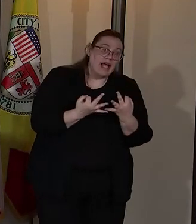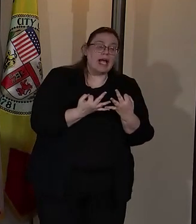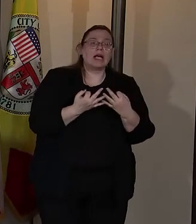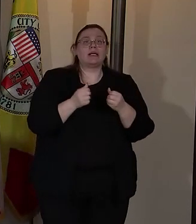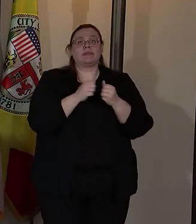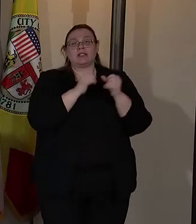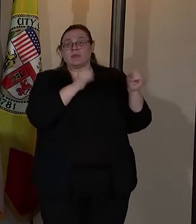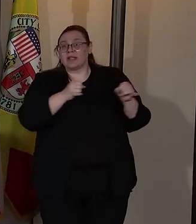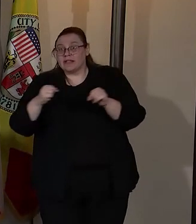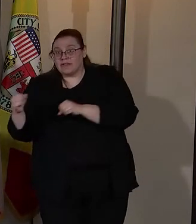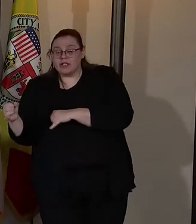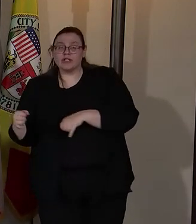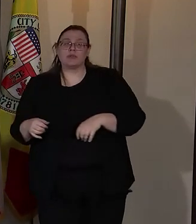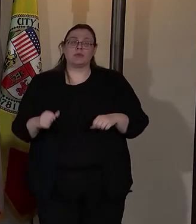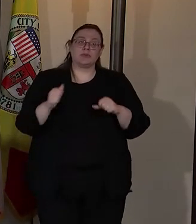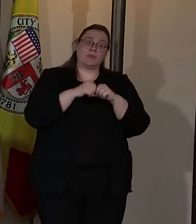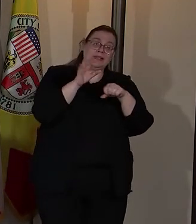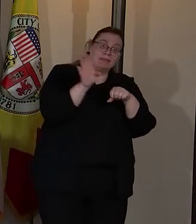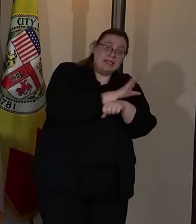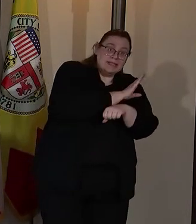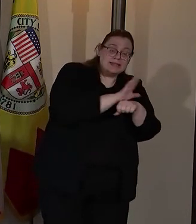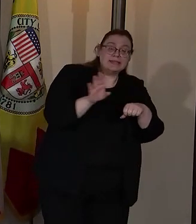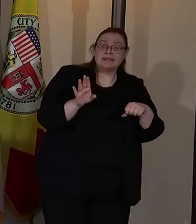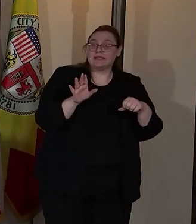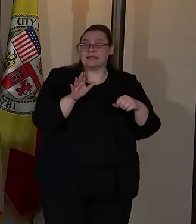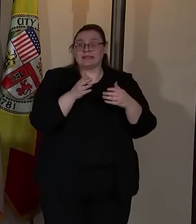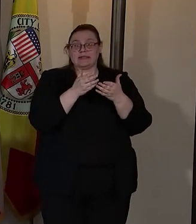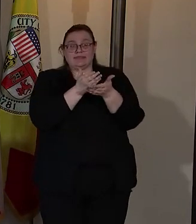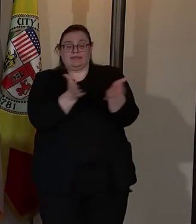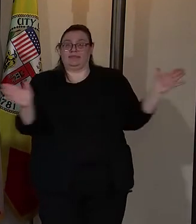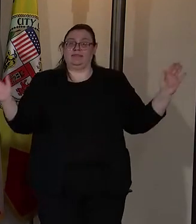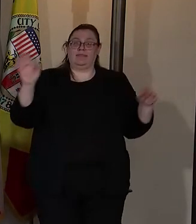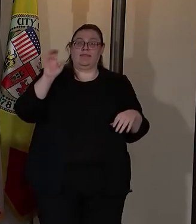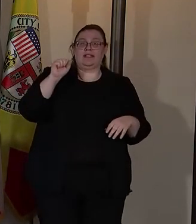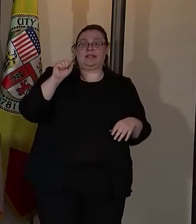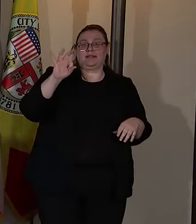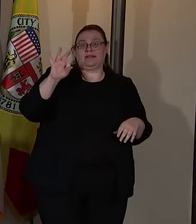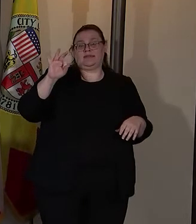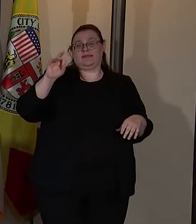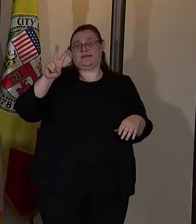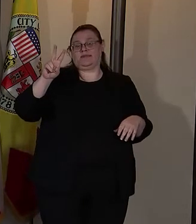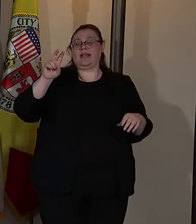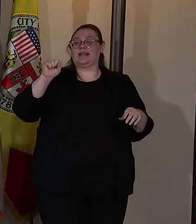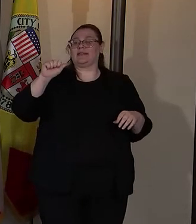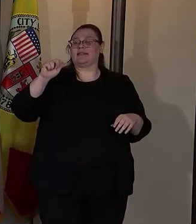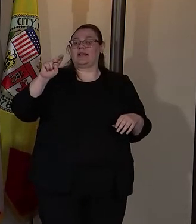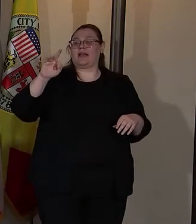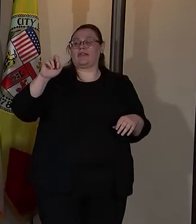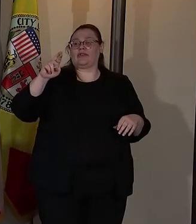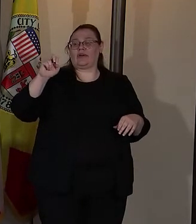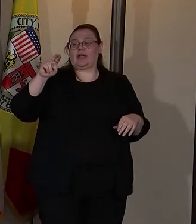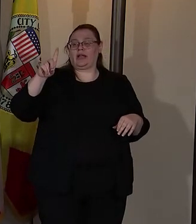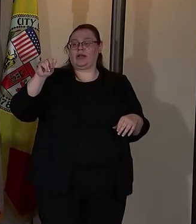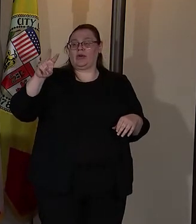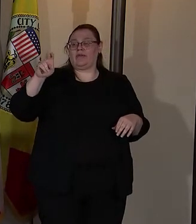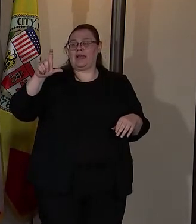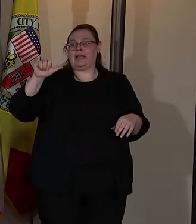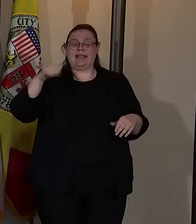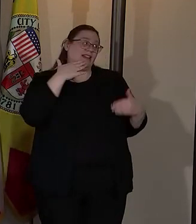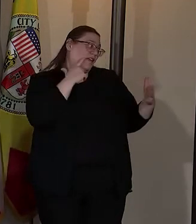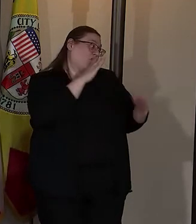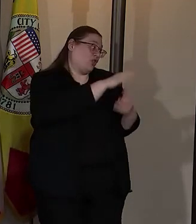with individuals, with businesses throughout the San Fernando Valley. Thank you so much for your support in that.